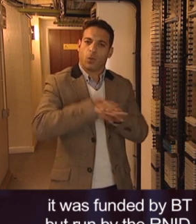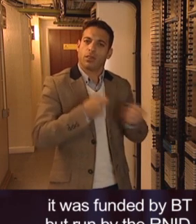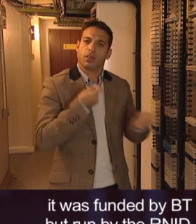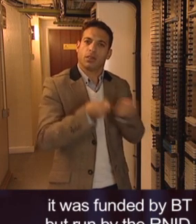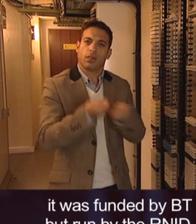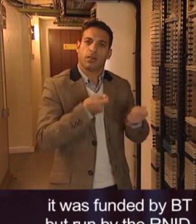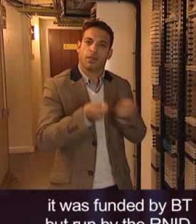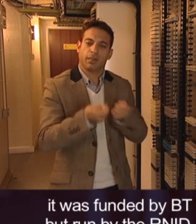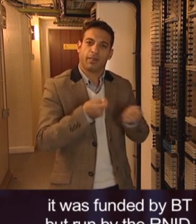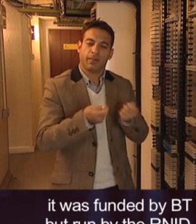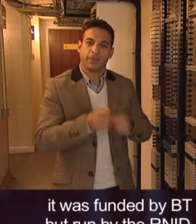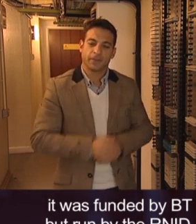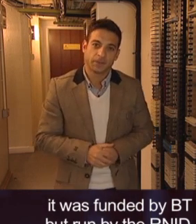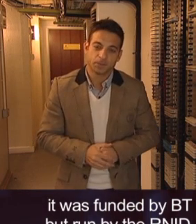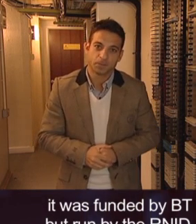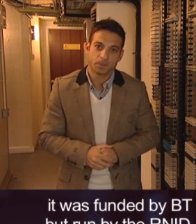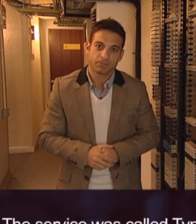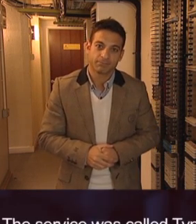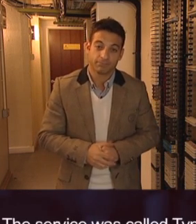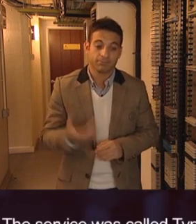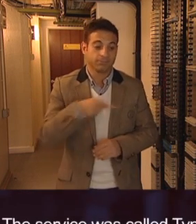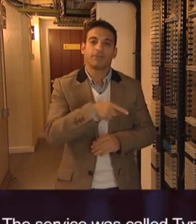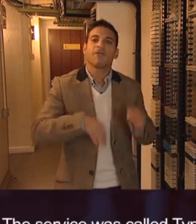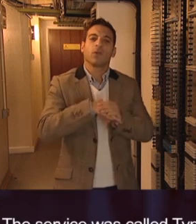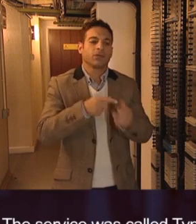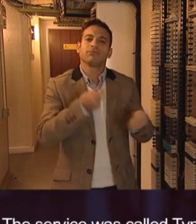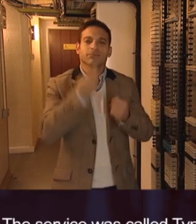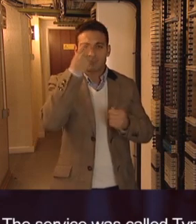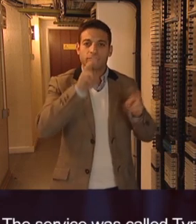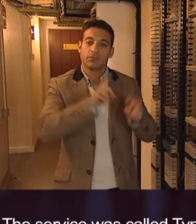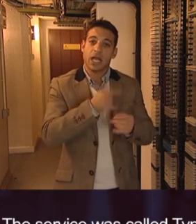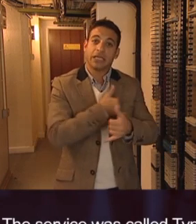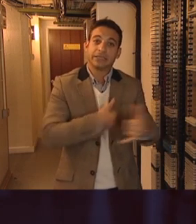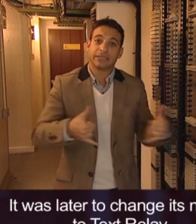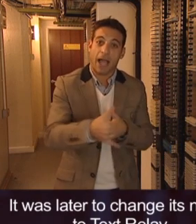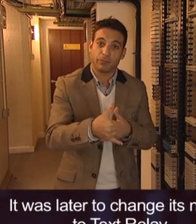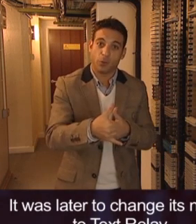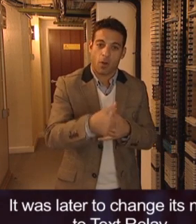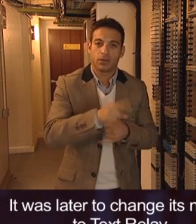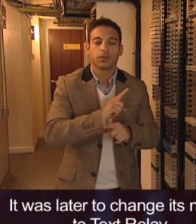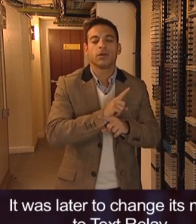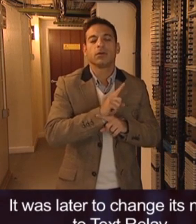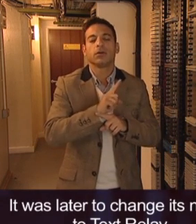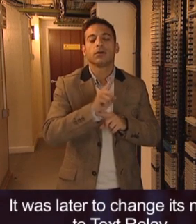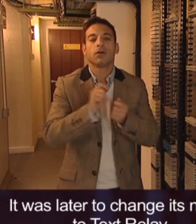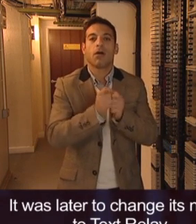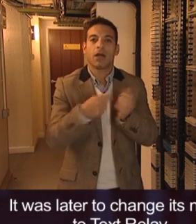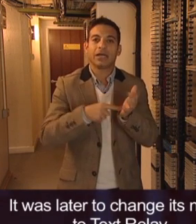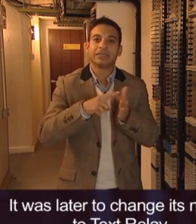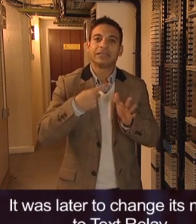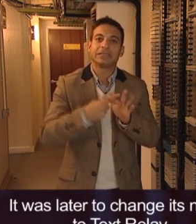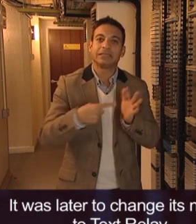but run by the RNID. The service was called TypeTalk. It was later to change its name to